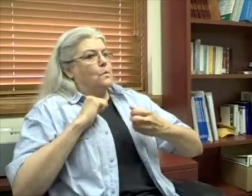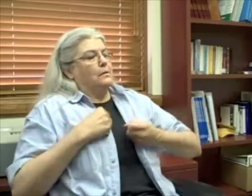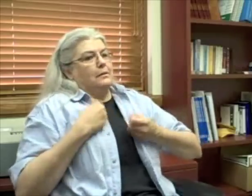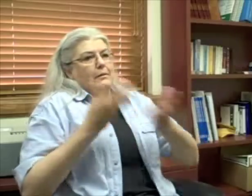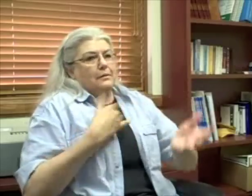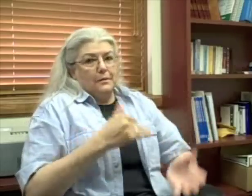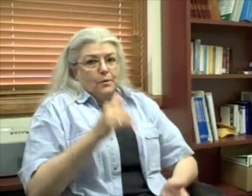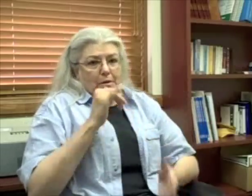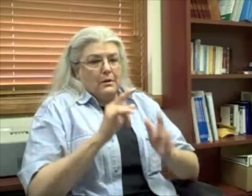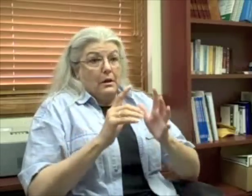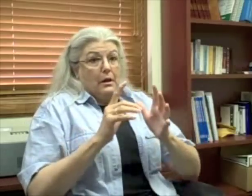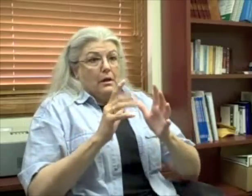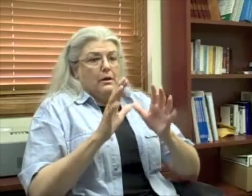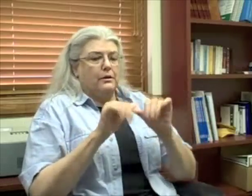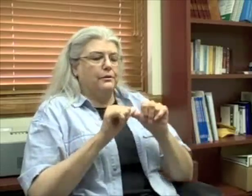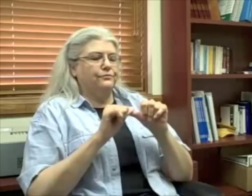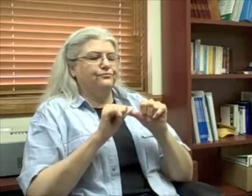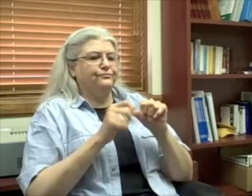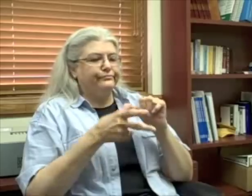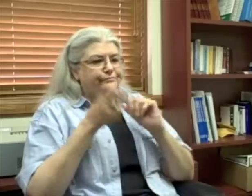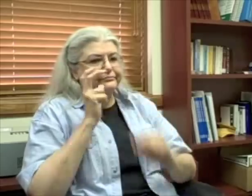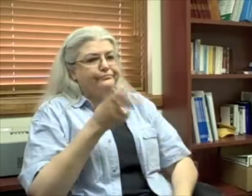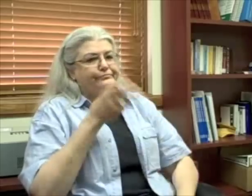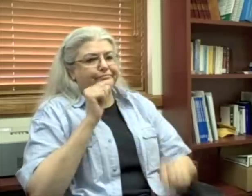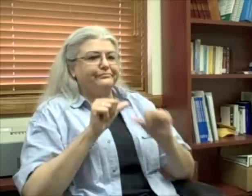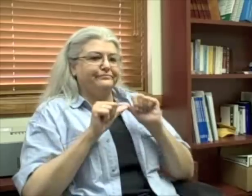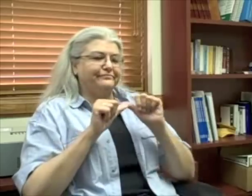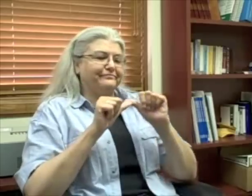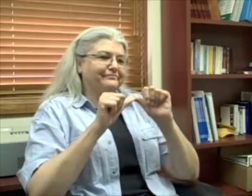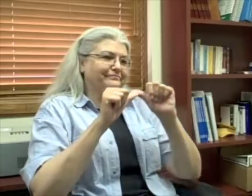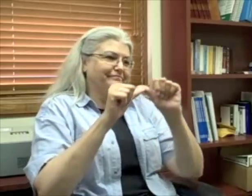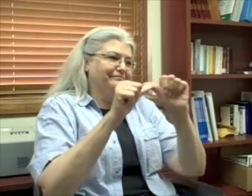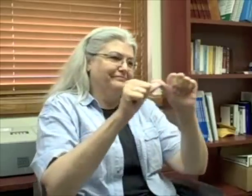And I just kept on drinking. And I couldn't stop.